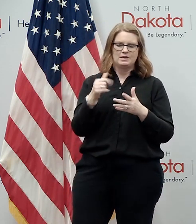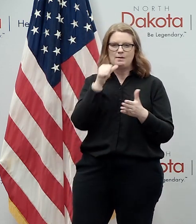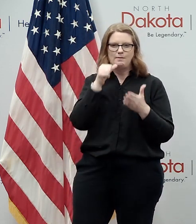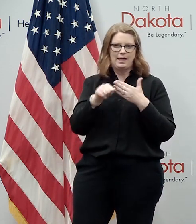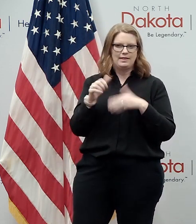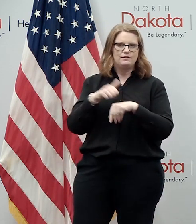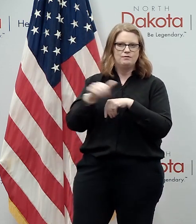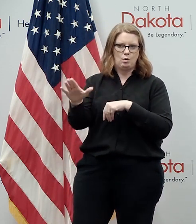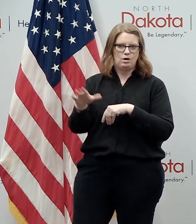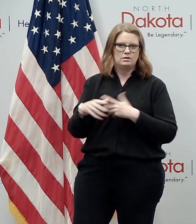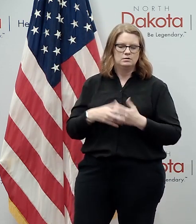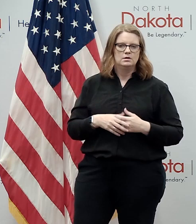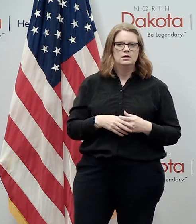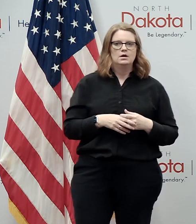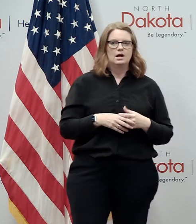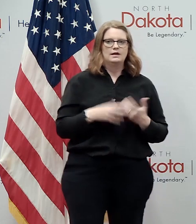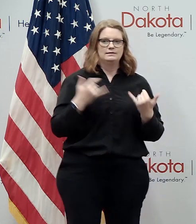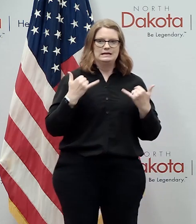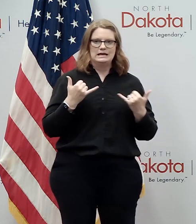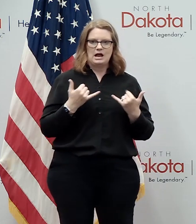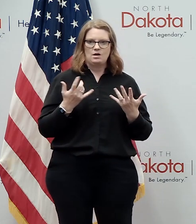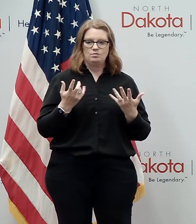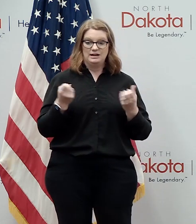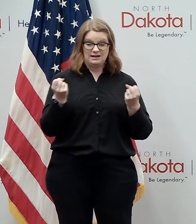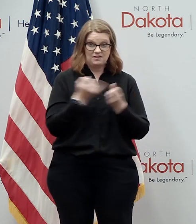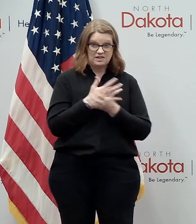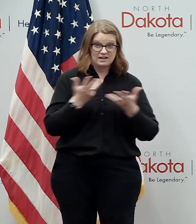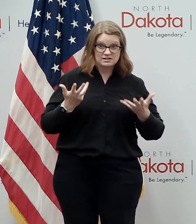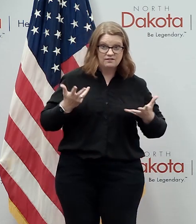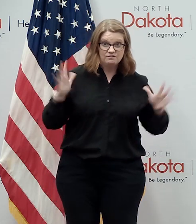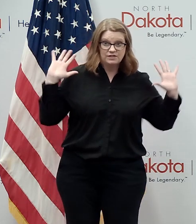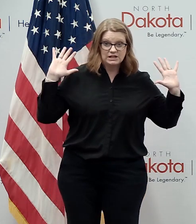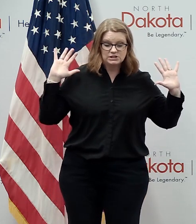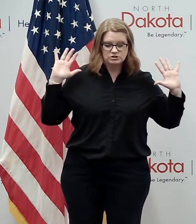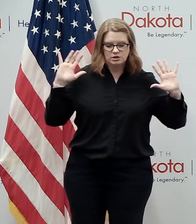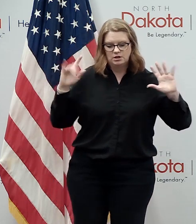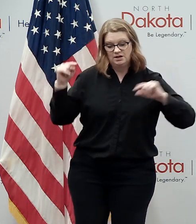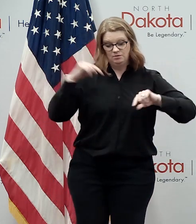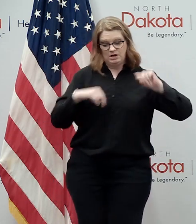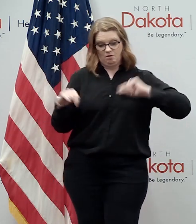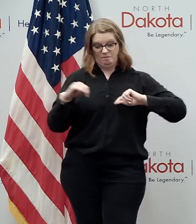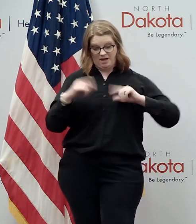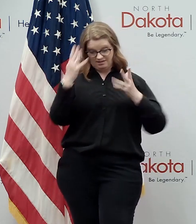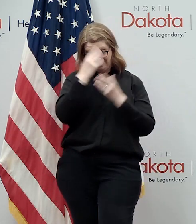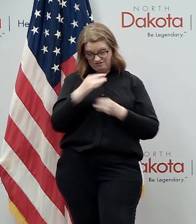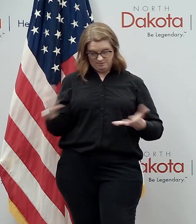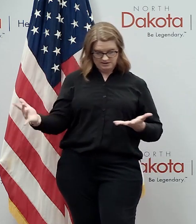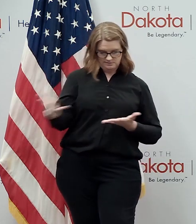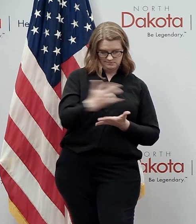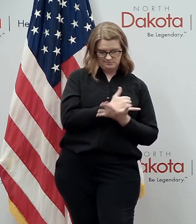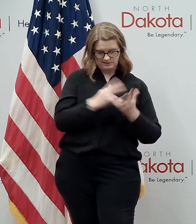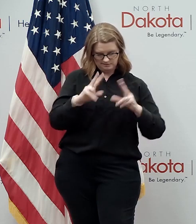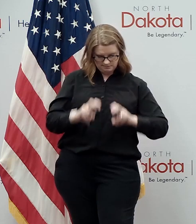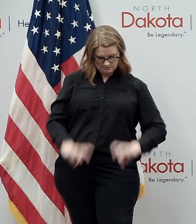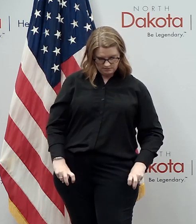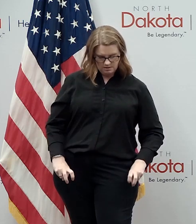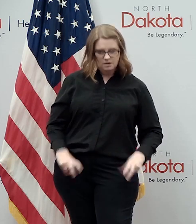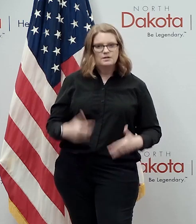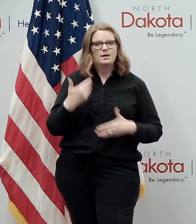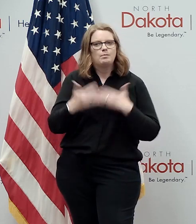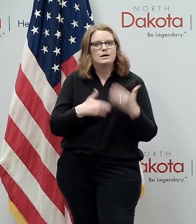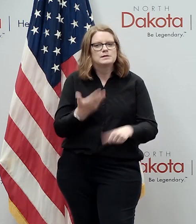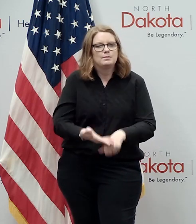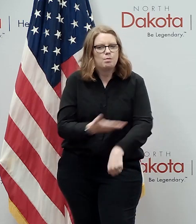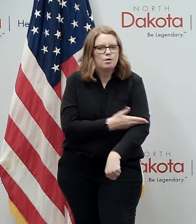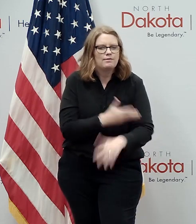i'm sure when the dust settles uh we'll take a look at what can be what can be done to improve this process and and make it even better